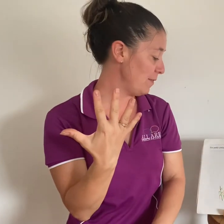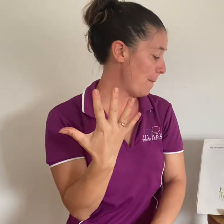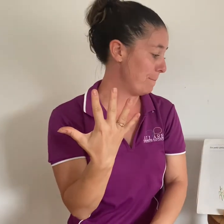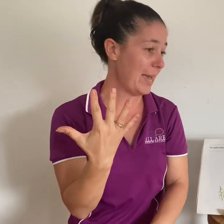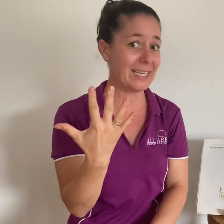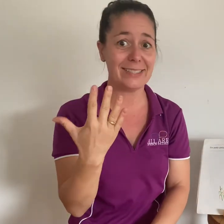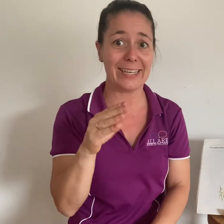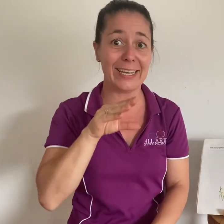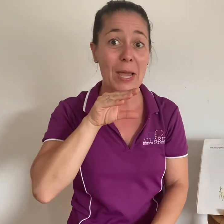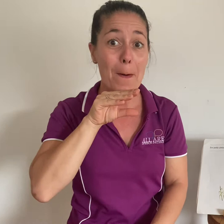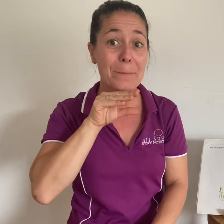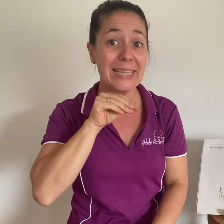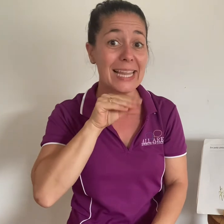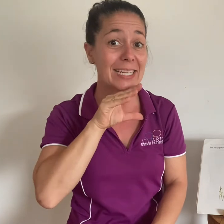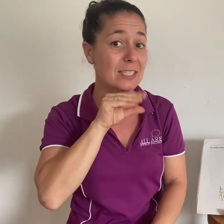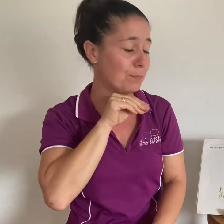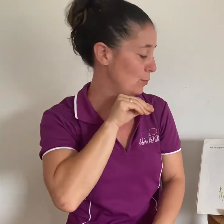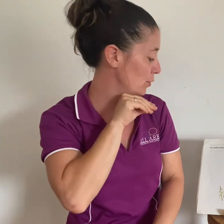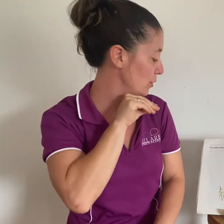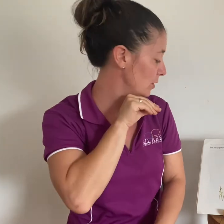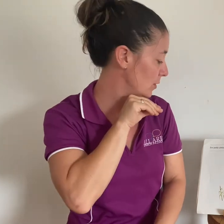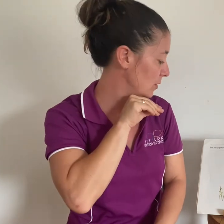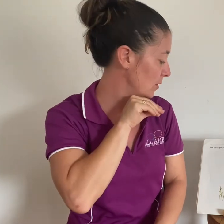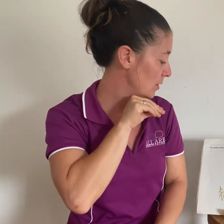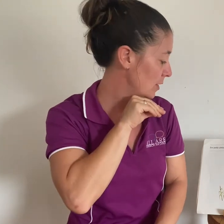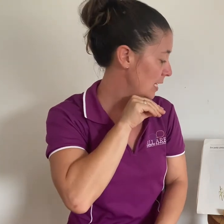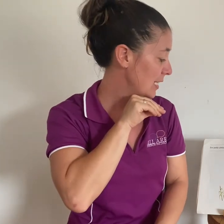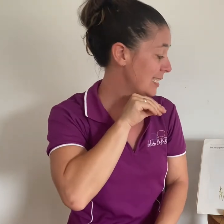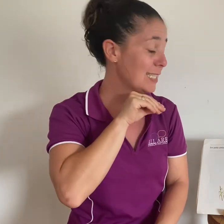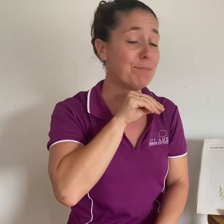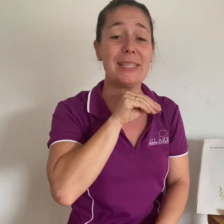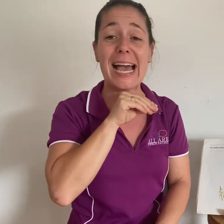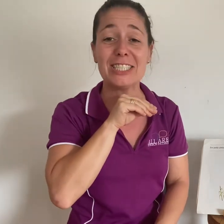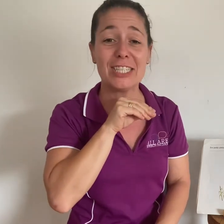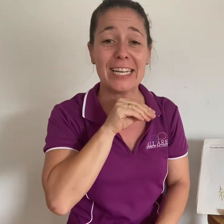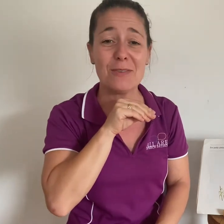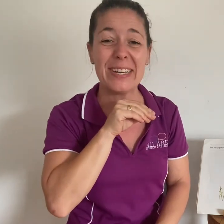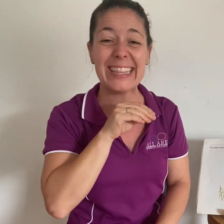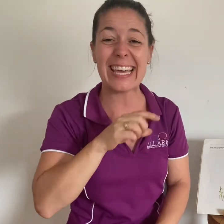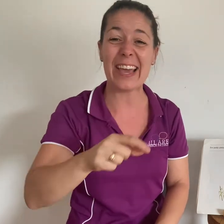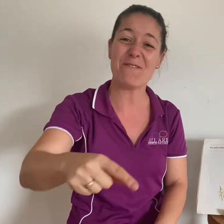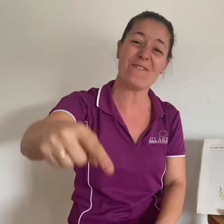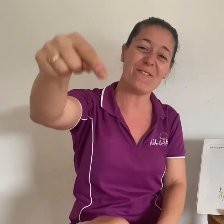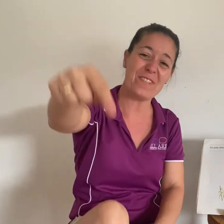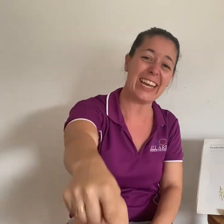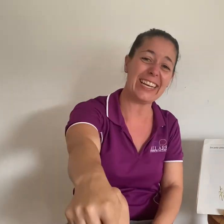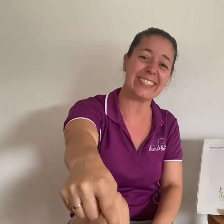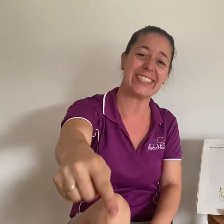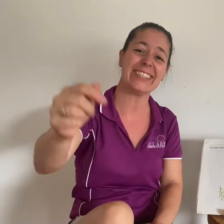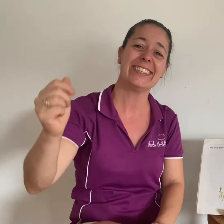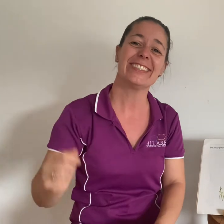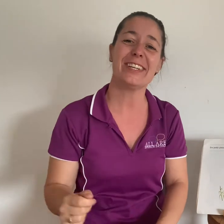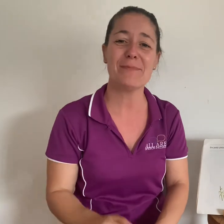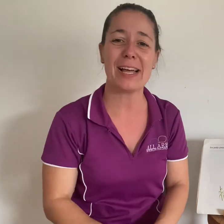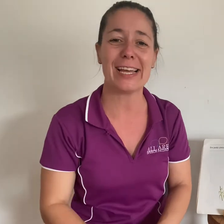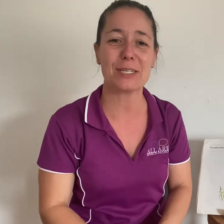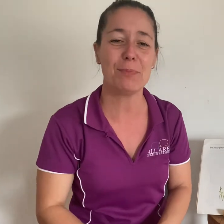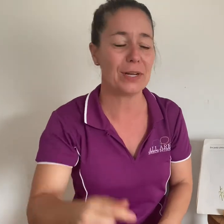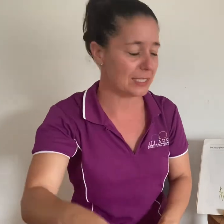five pesky platypus splashing with their feet so you might like to point to